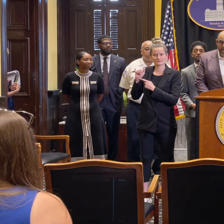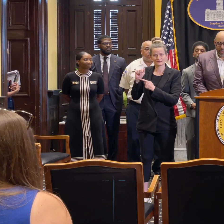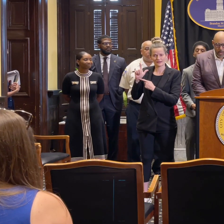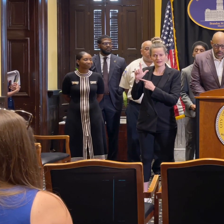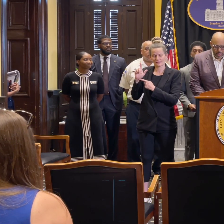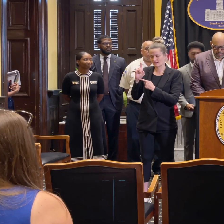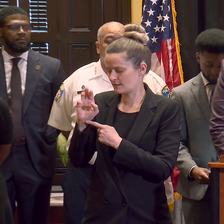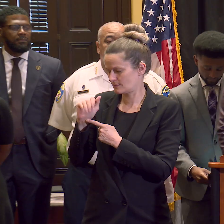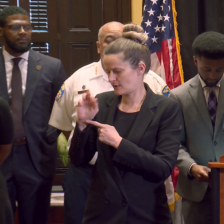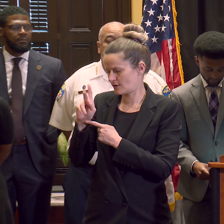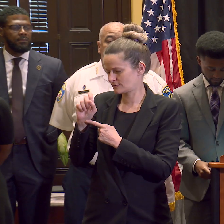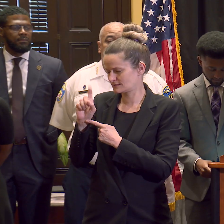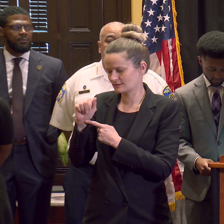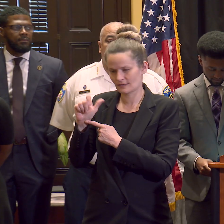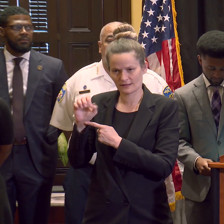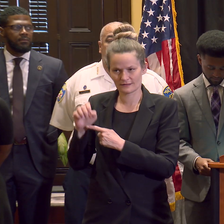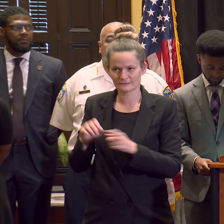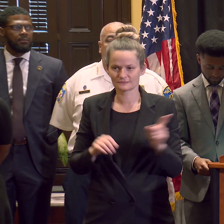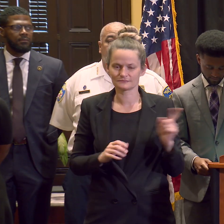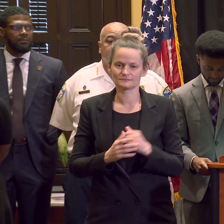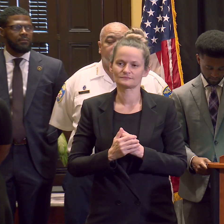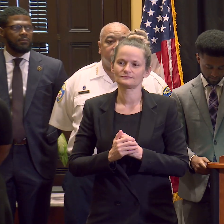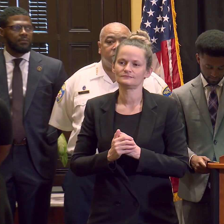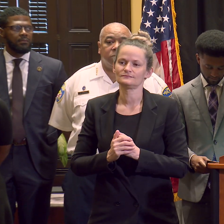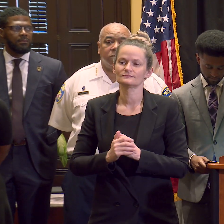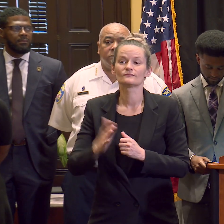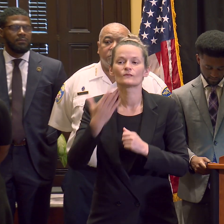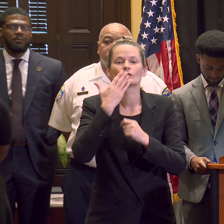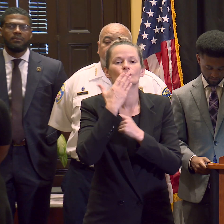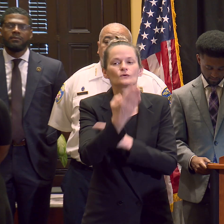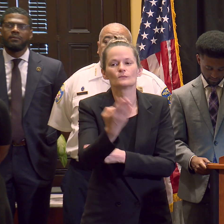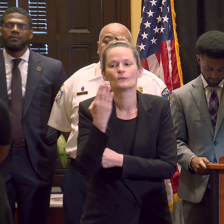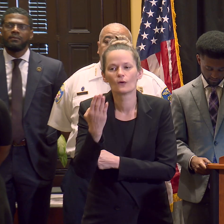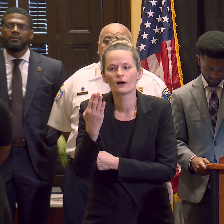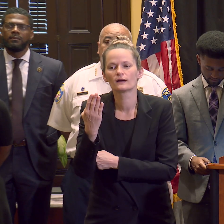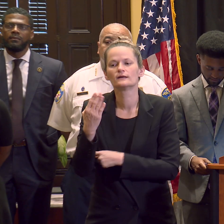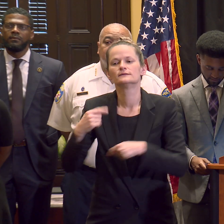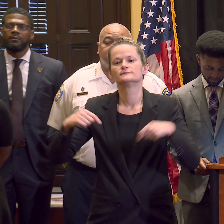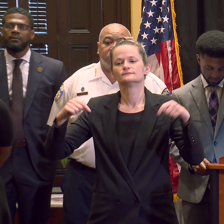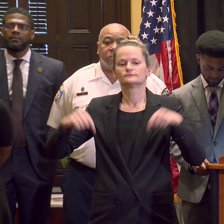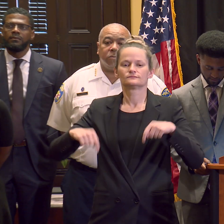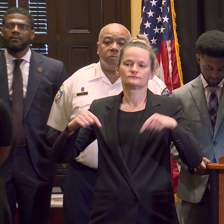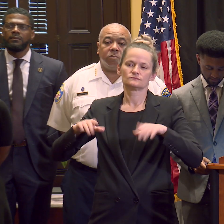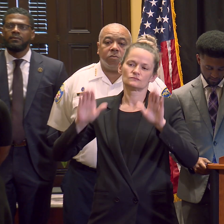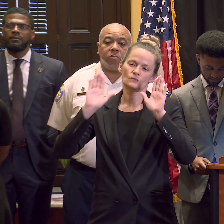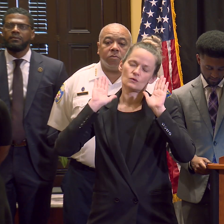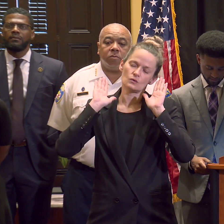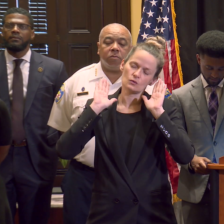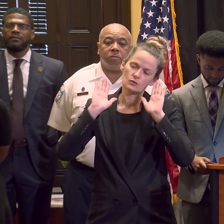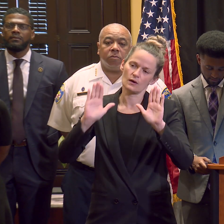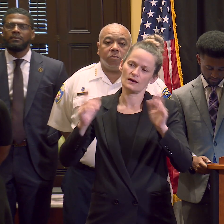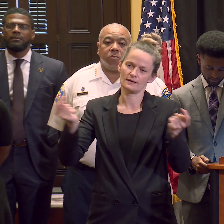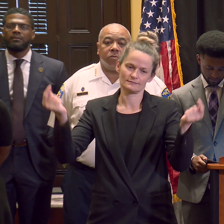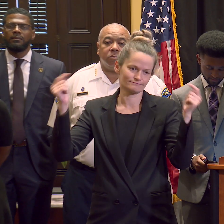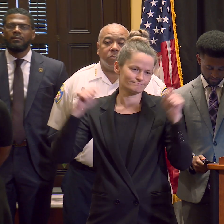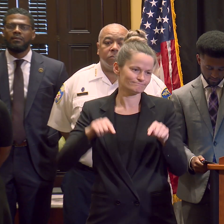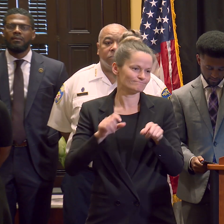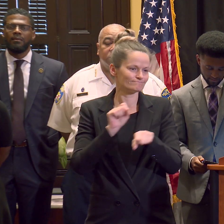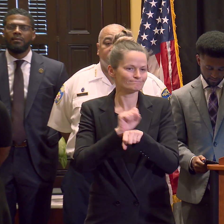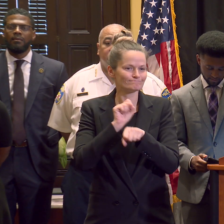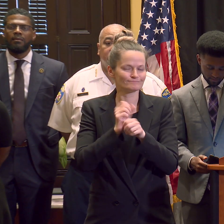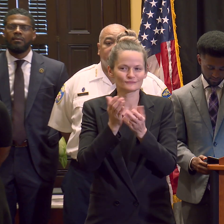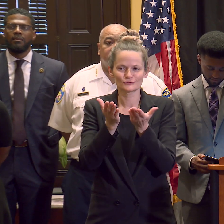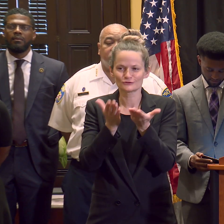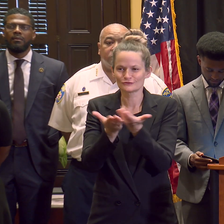Morning, everyone. First off, I want to say that this is great to be back serving Baltimore, serving